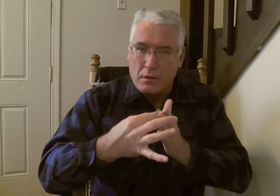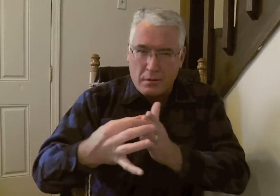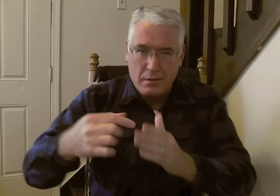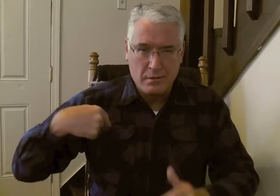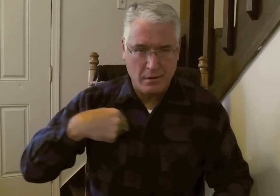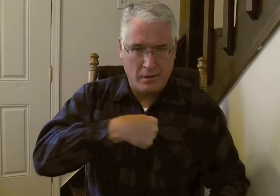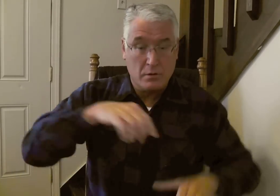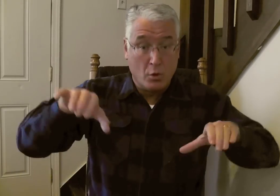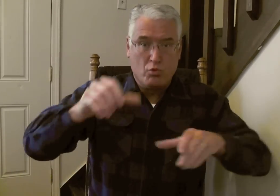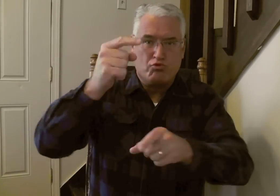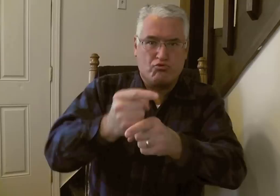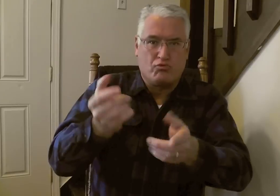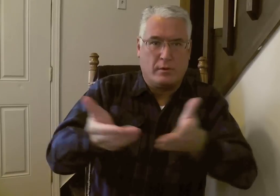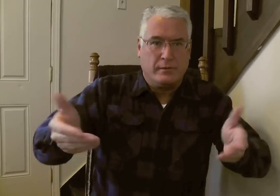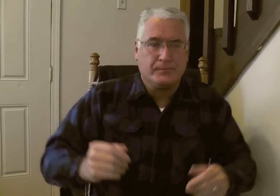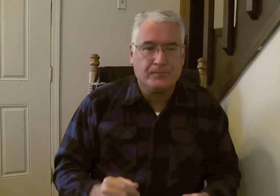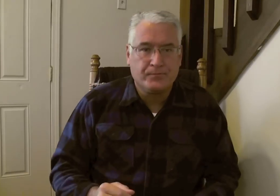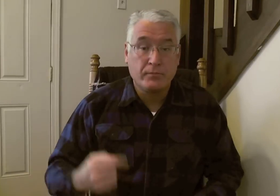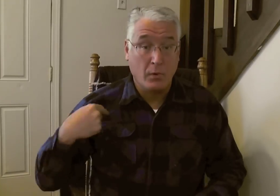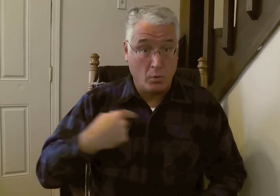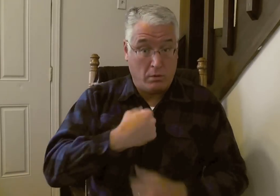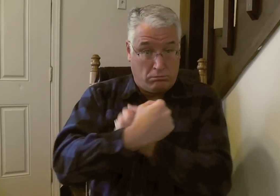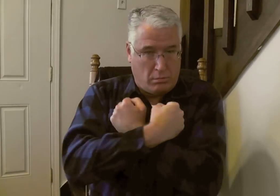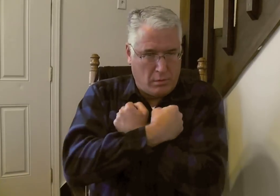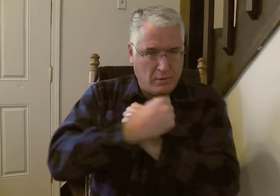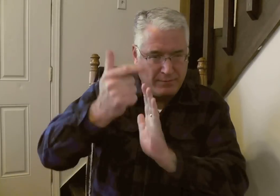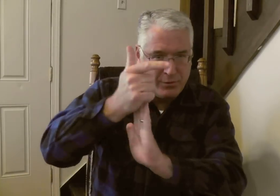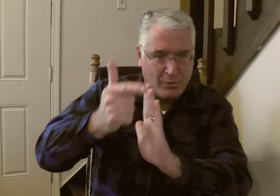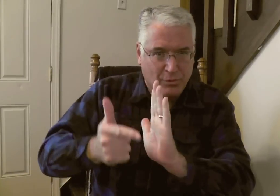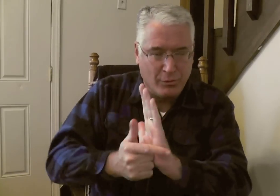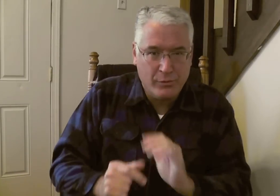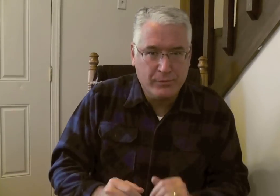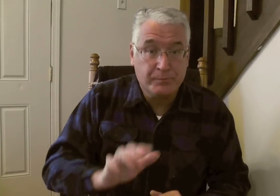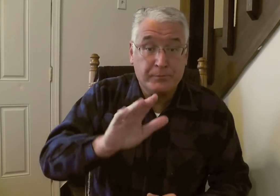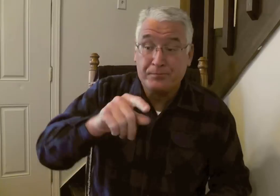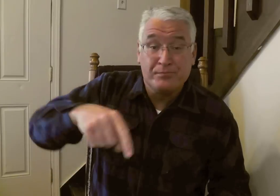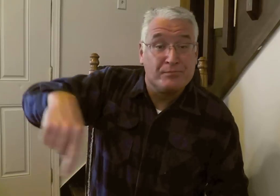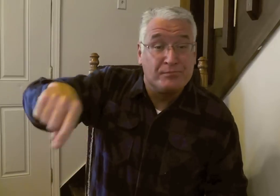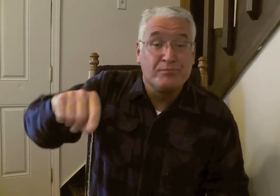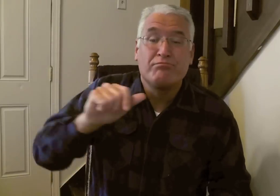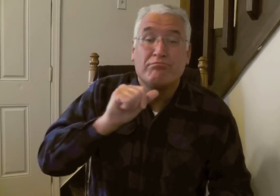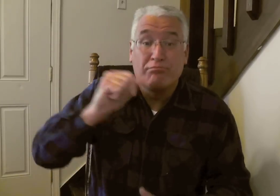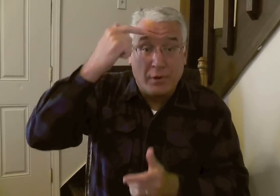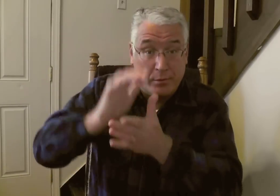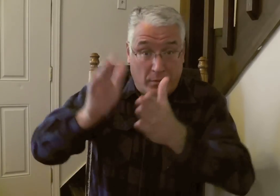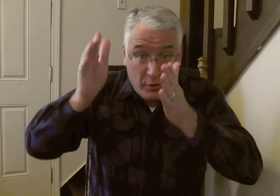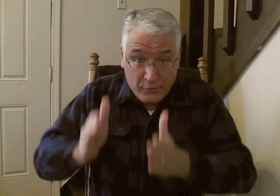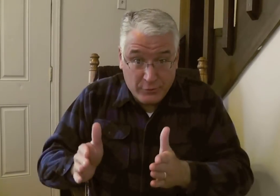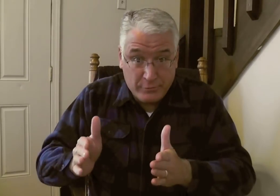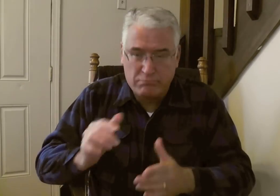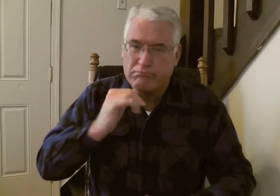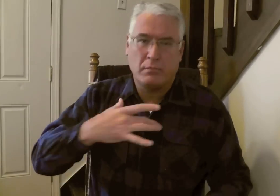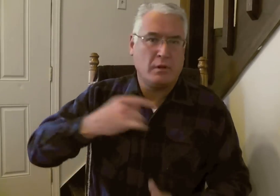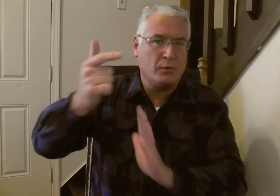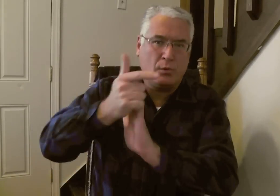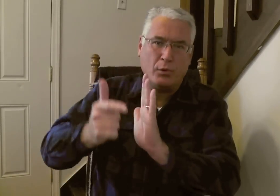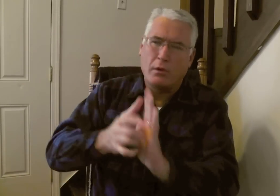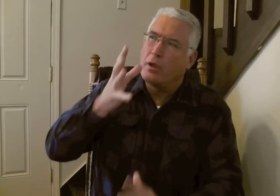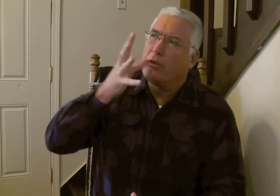the law leads us to do the right things. We love the law. Those who are unbelievers, they don't like the